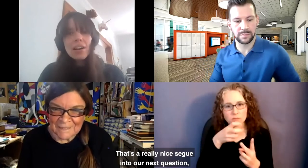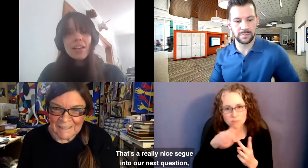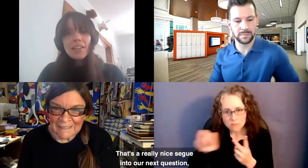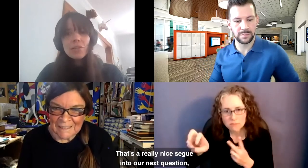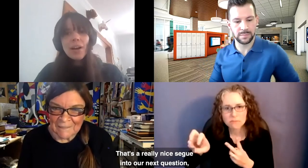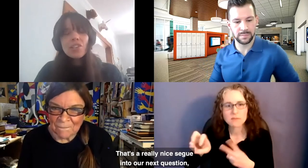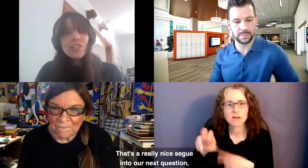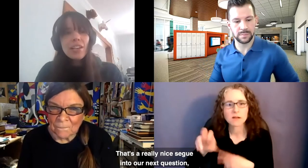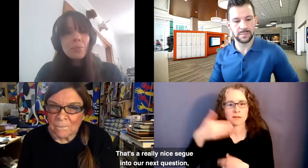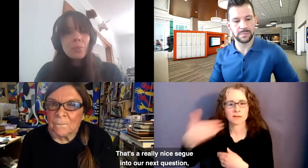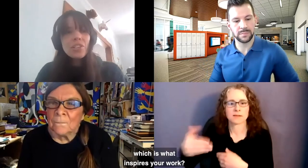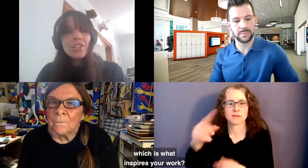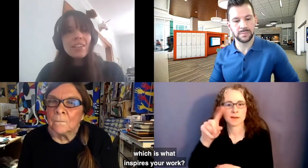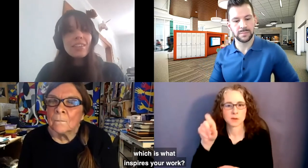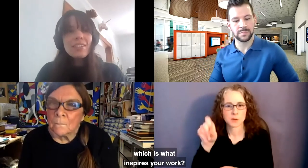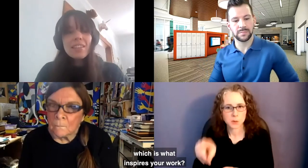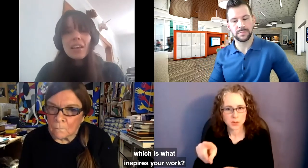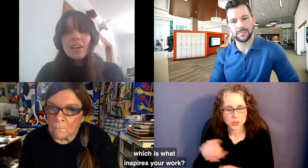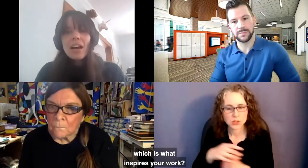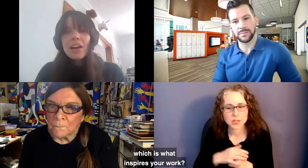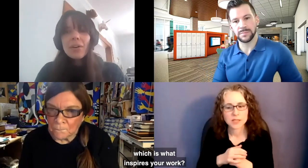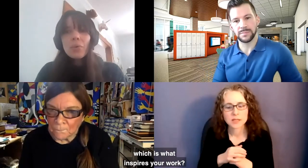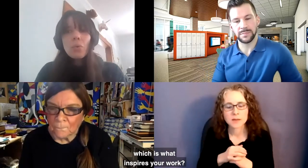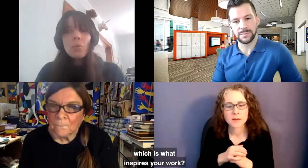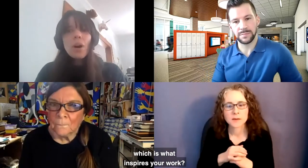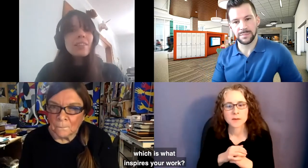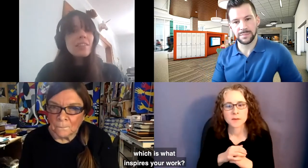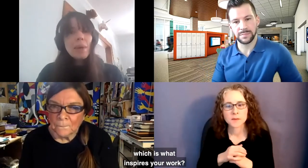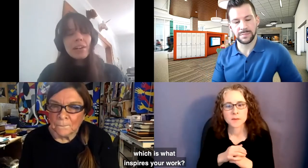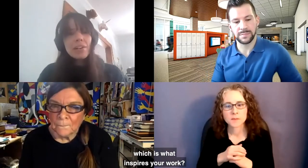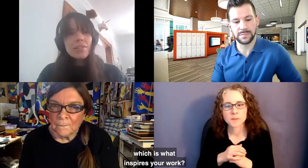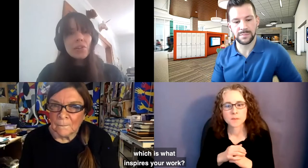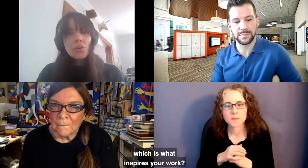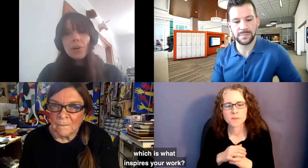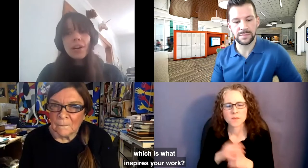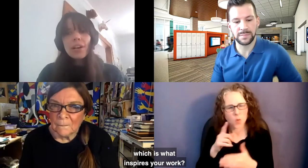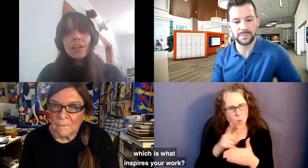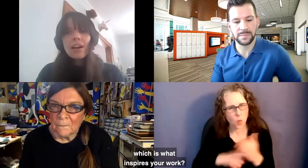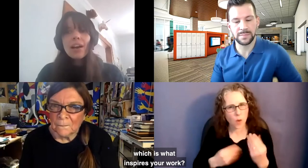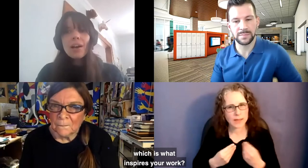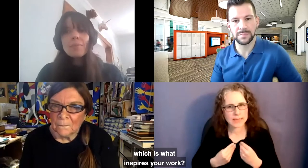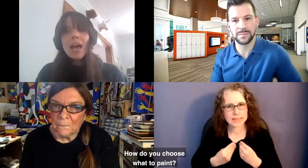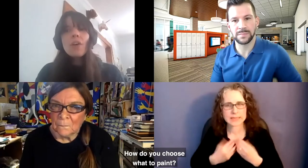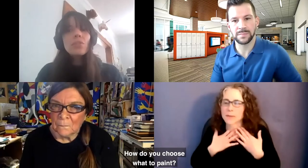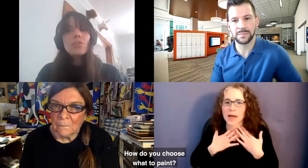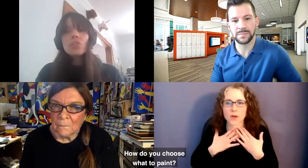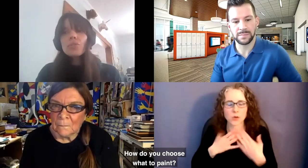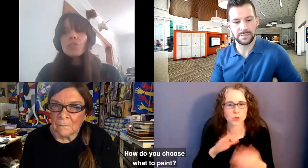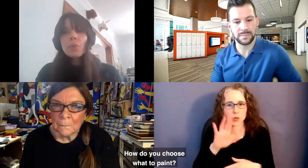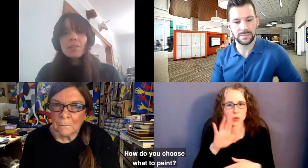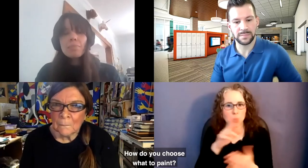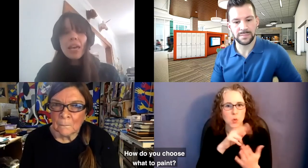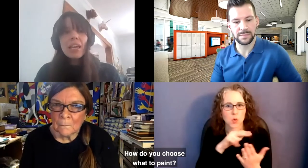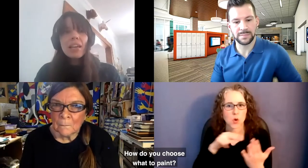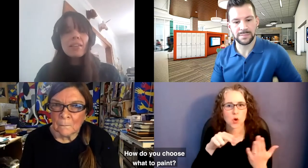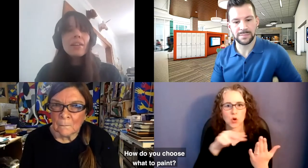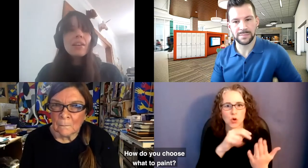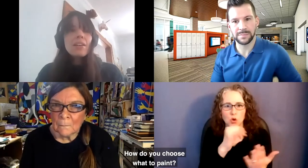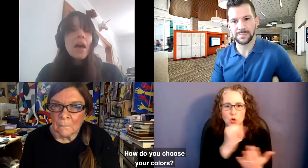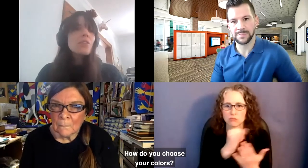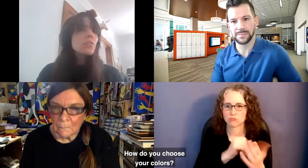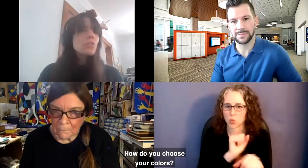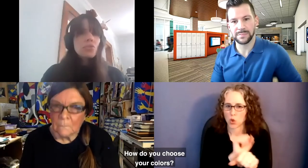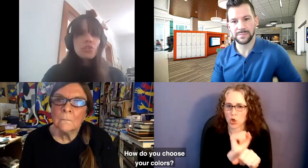our next question, which is, what inspires your work? How do you choose what to paint?